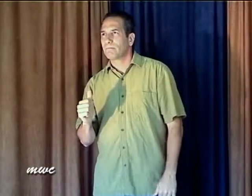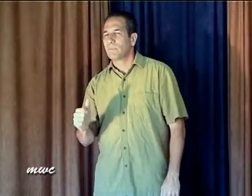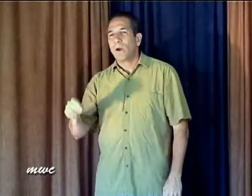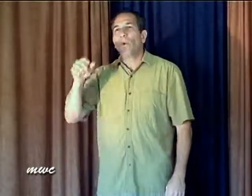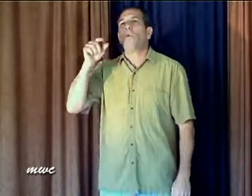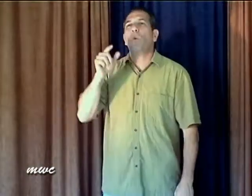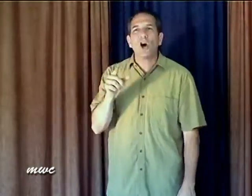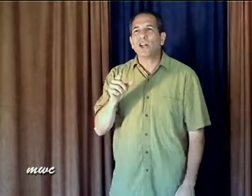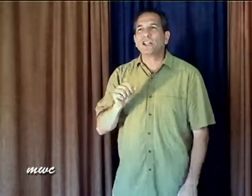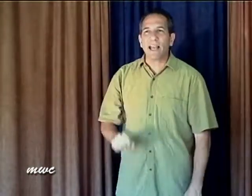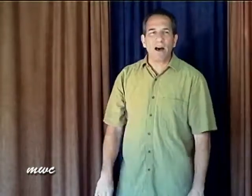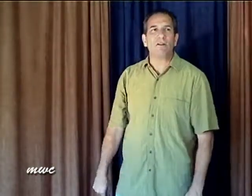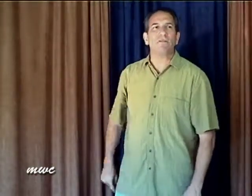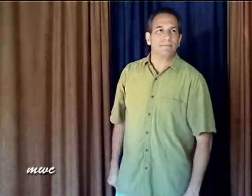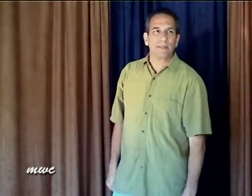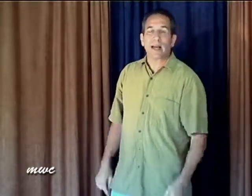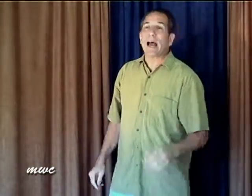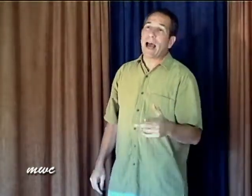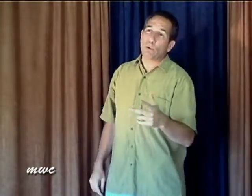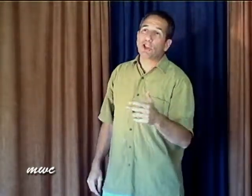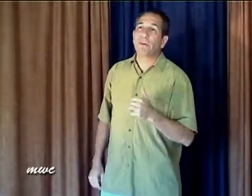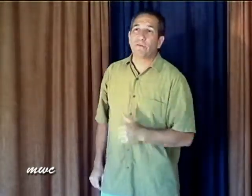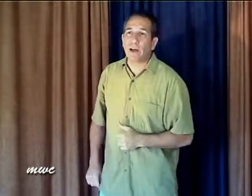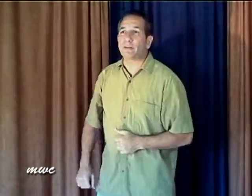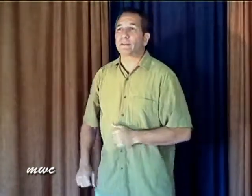What is love? How is it felt?